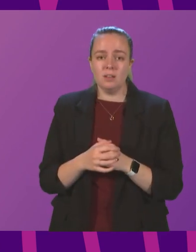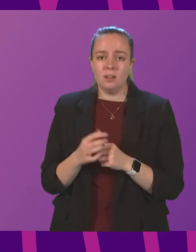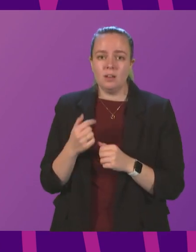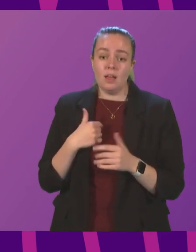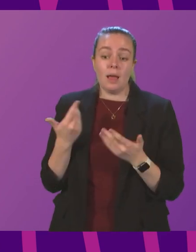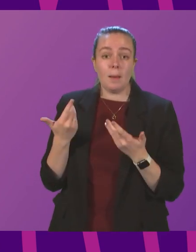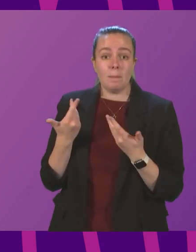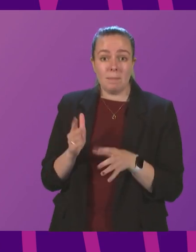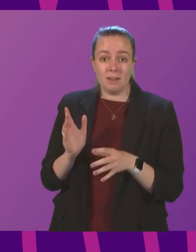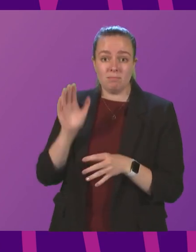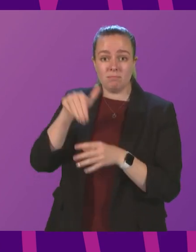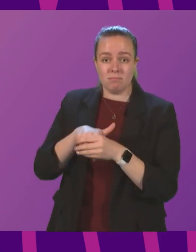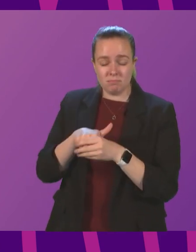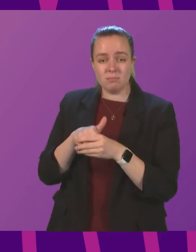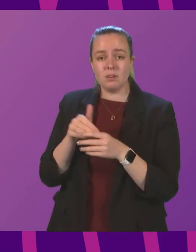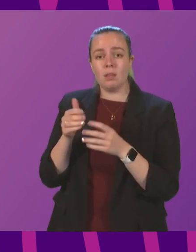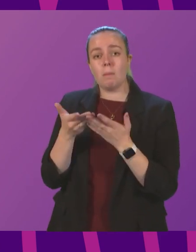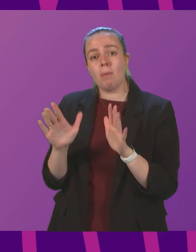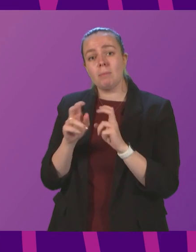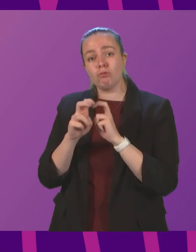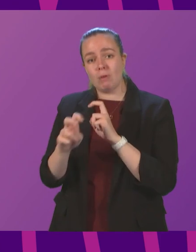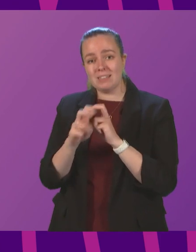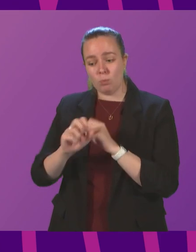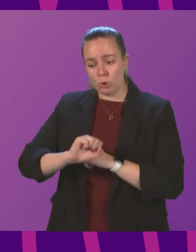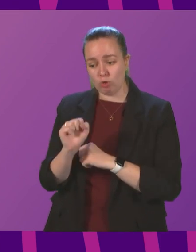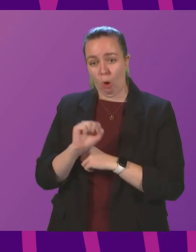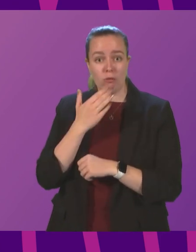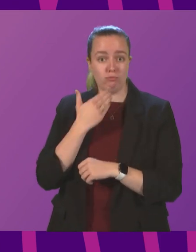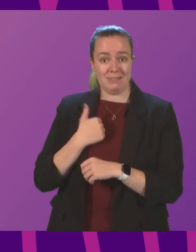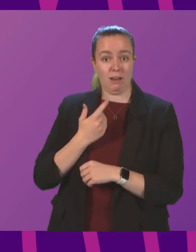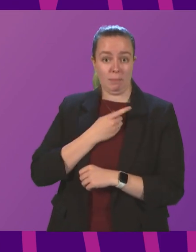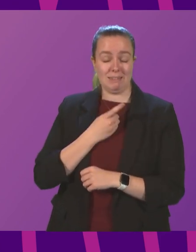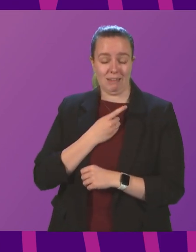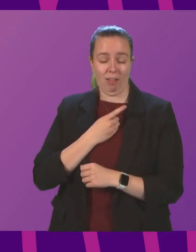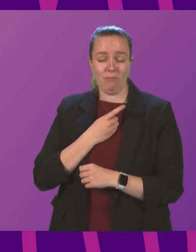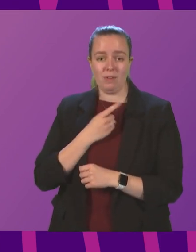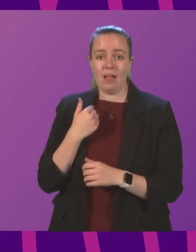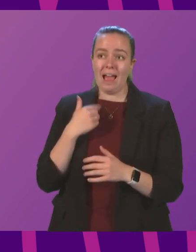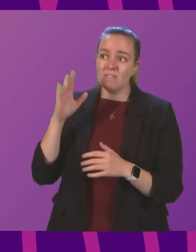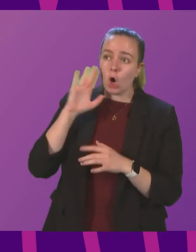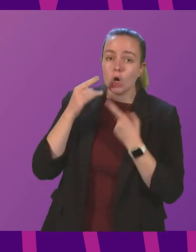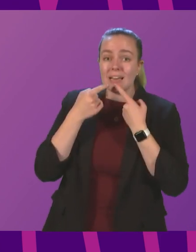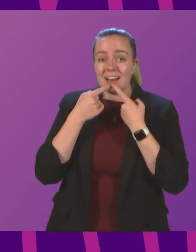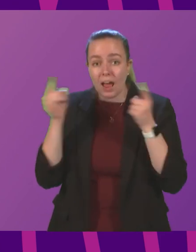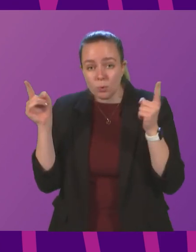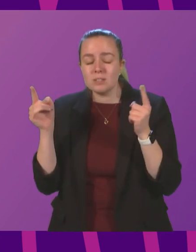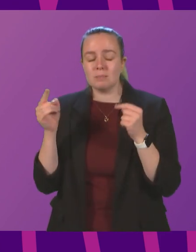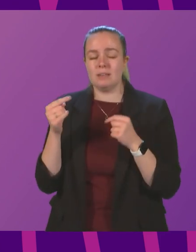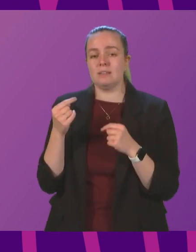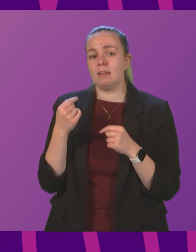on some of the public transport in Scotland in recent weeks, I've heard announcements been made. I happened to